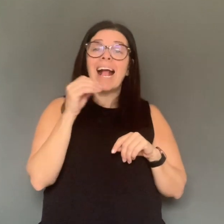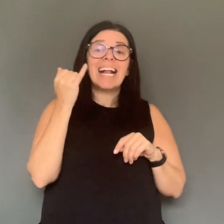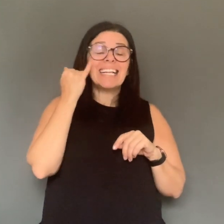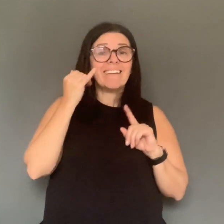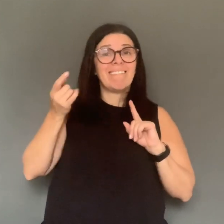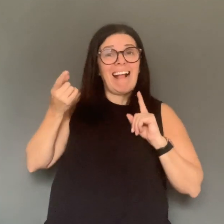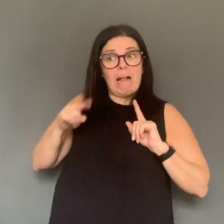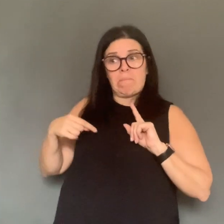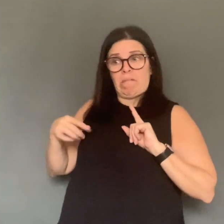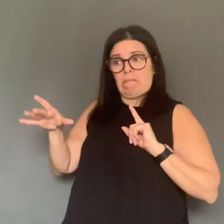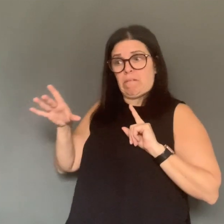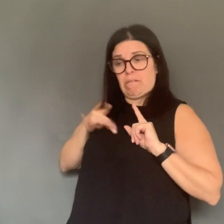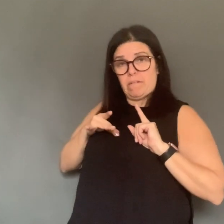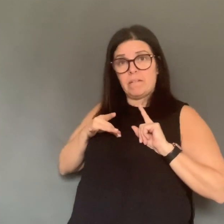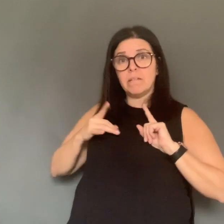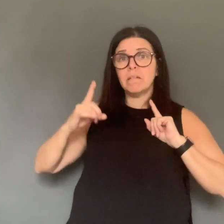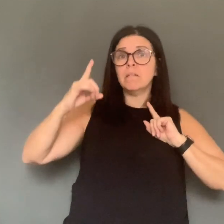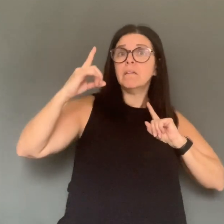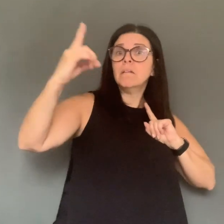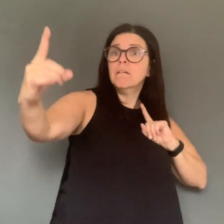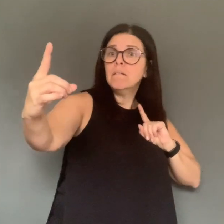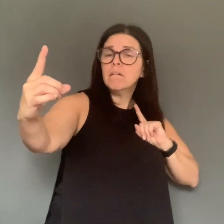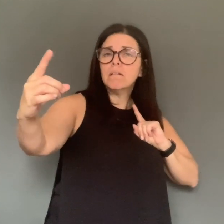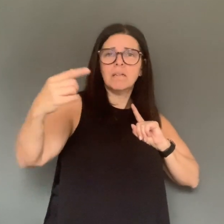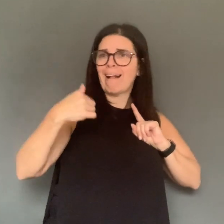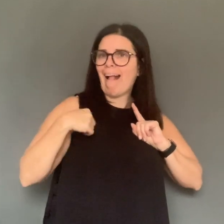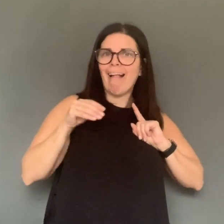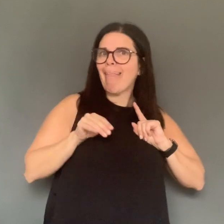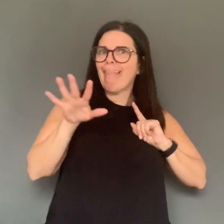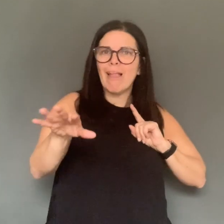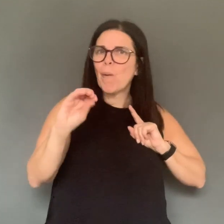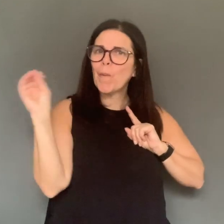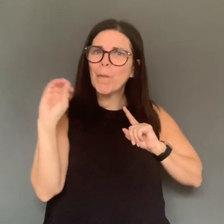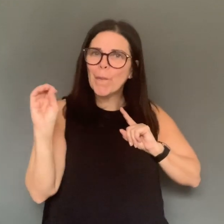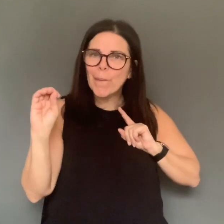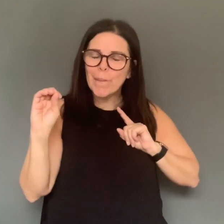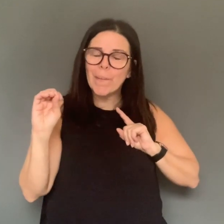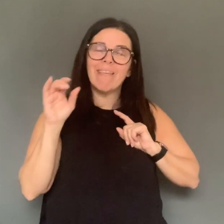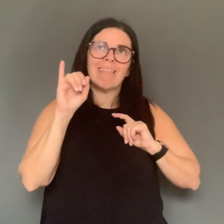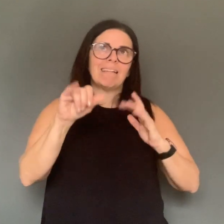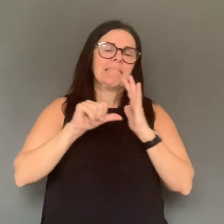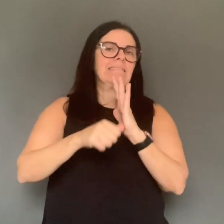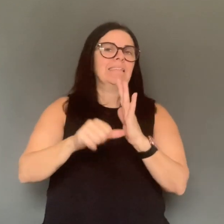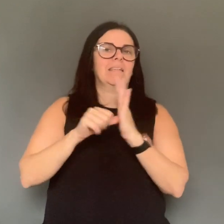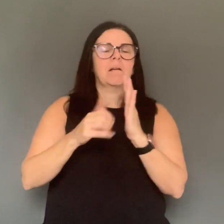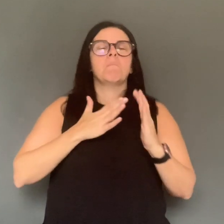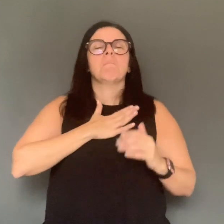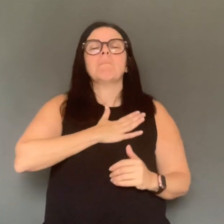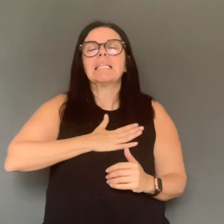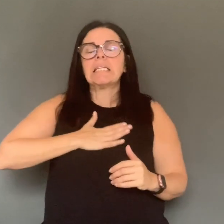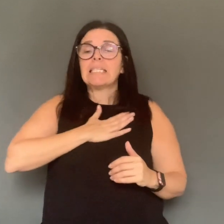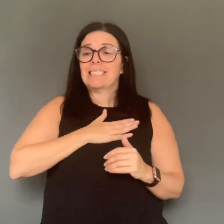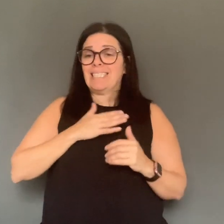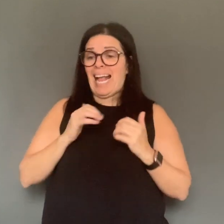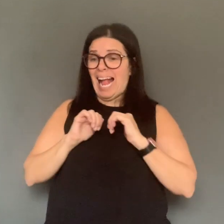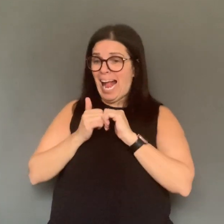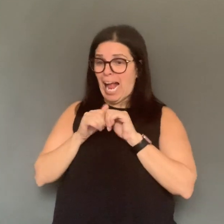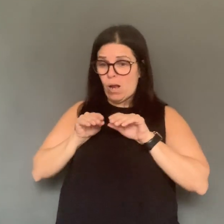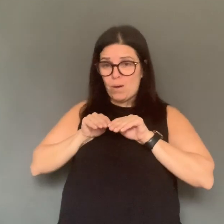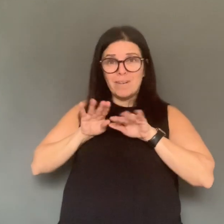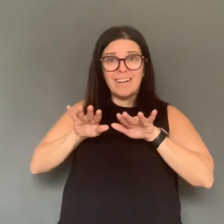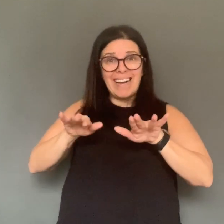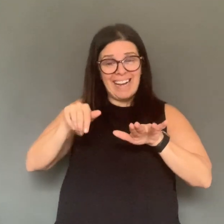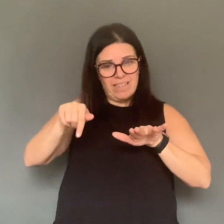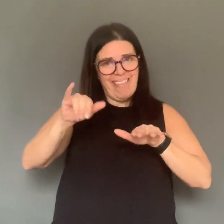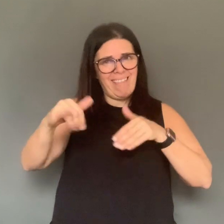transmission in the community. Please break the chain of transmission in our community. Save yourself, save your family, save your